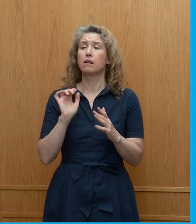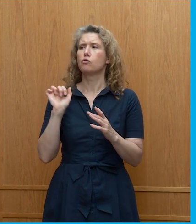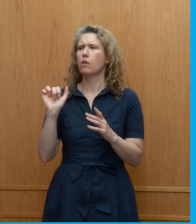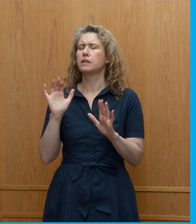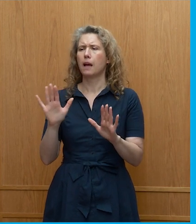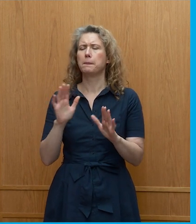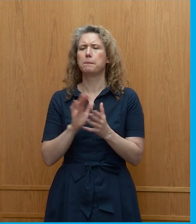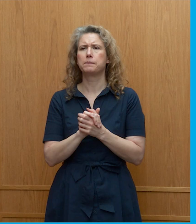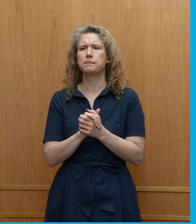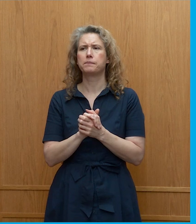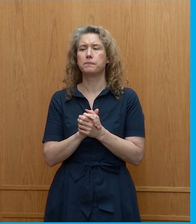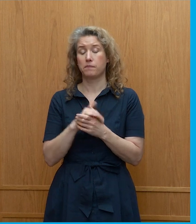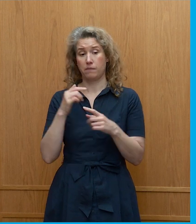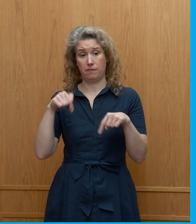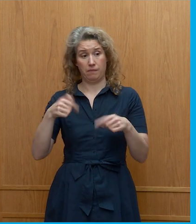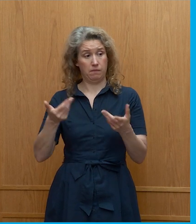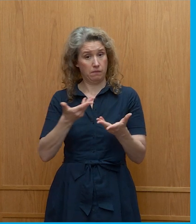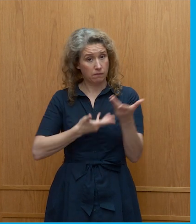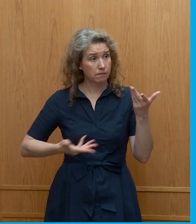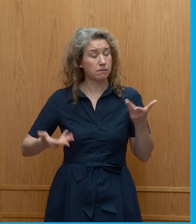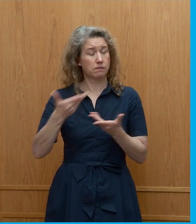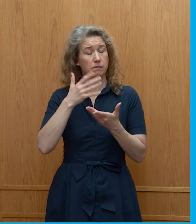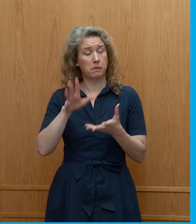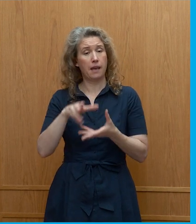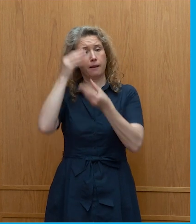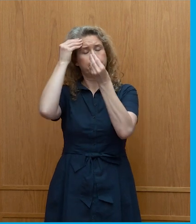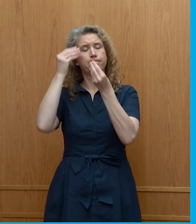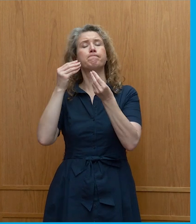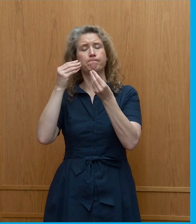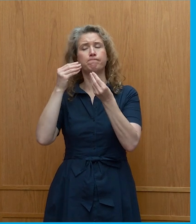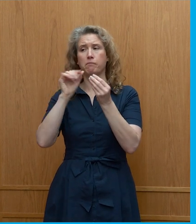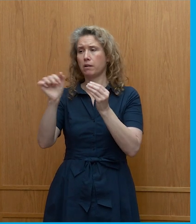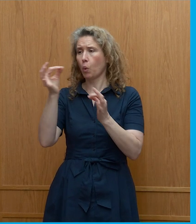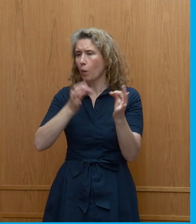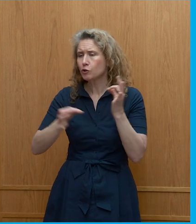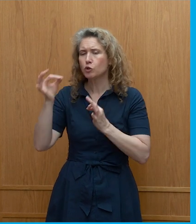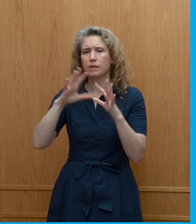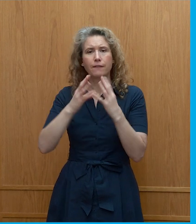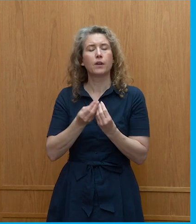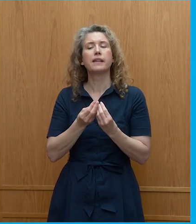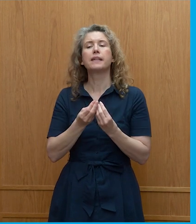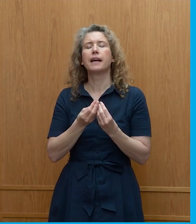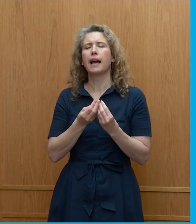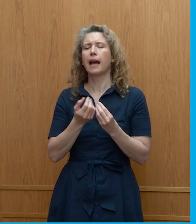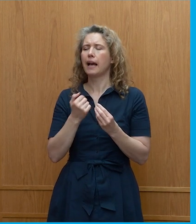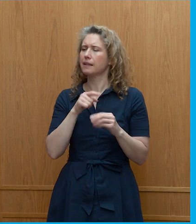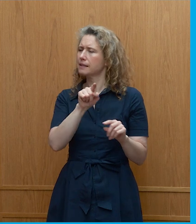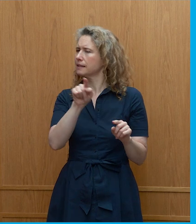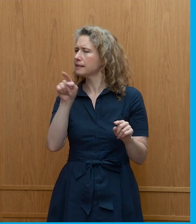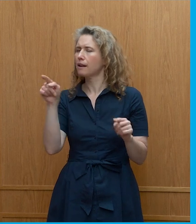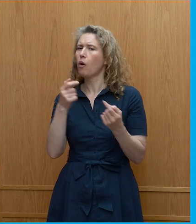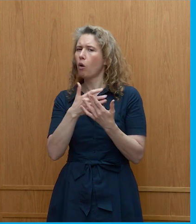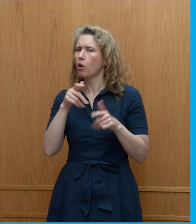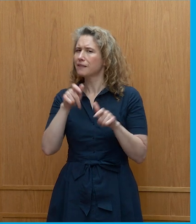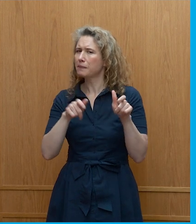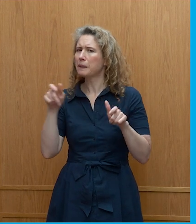so i i think what i take from this conversation and the questions is that there are a lot of people as